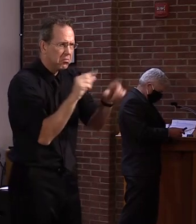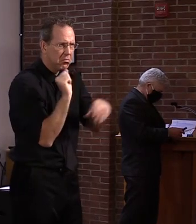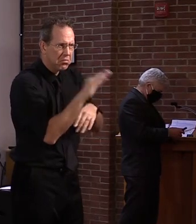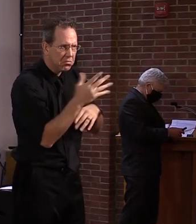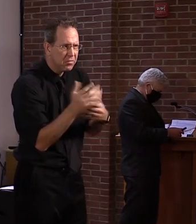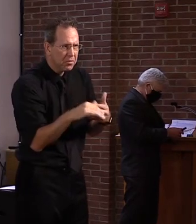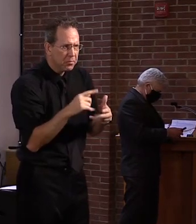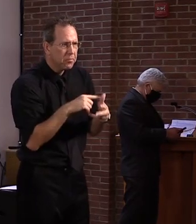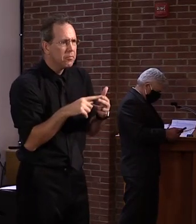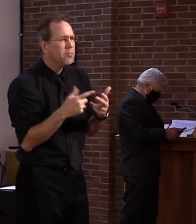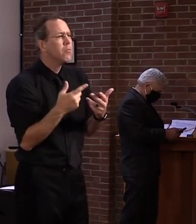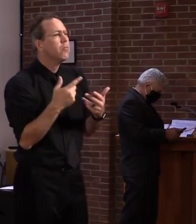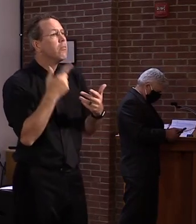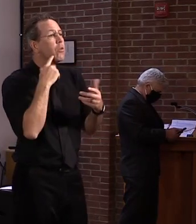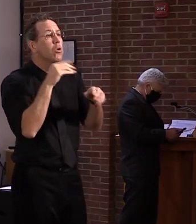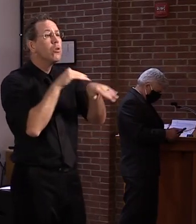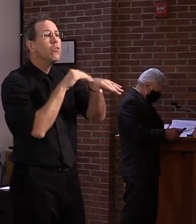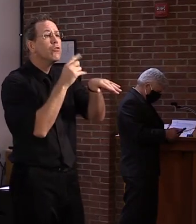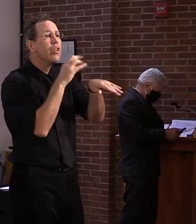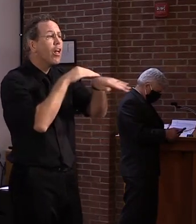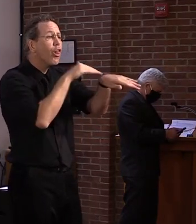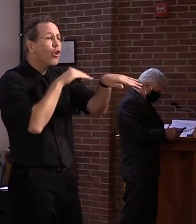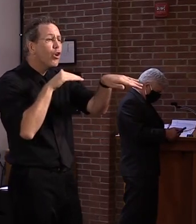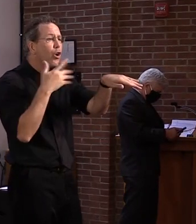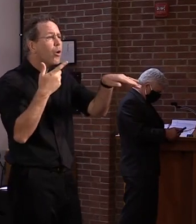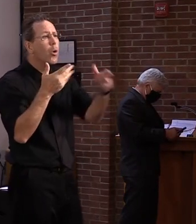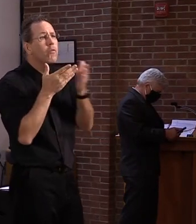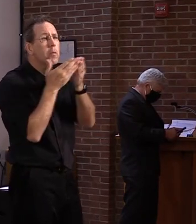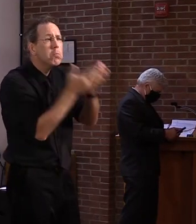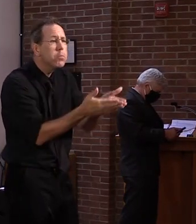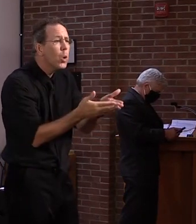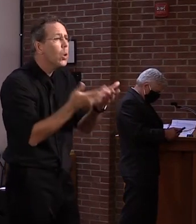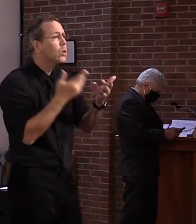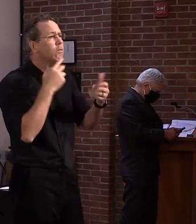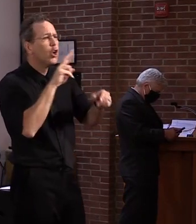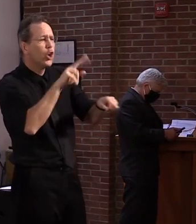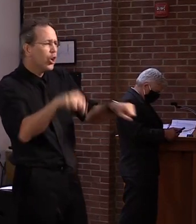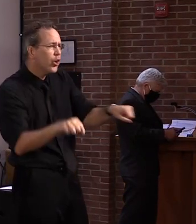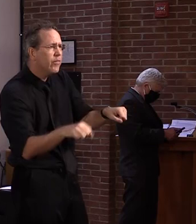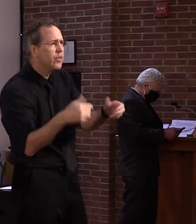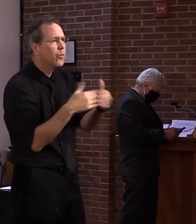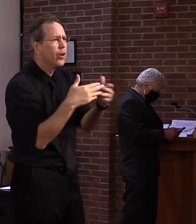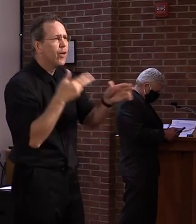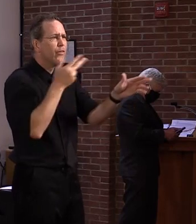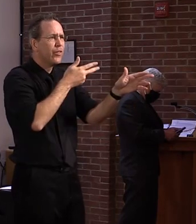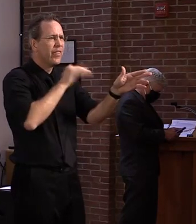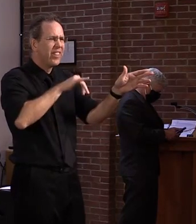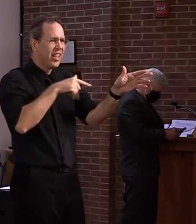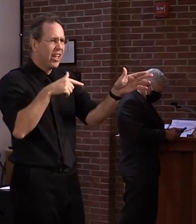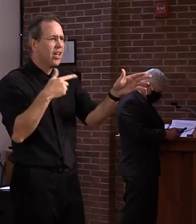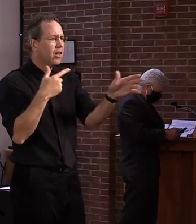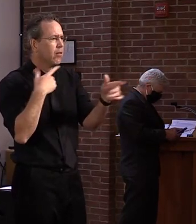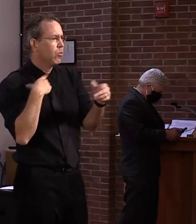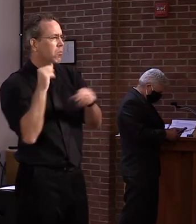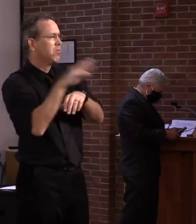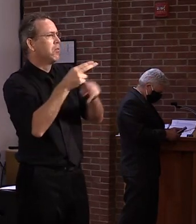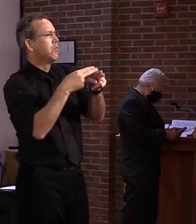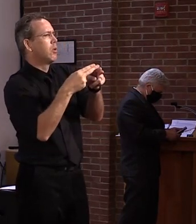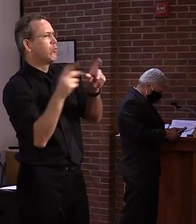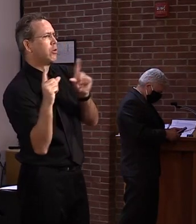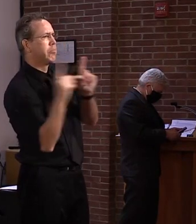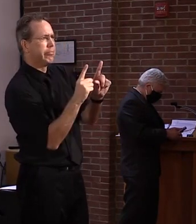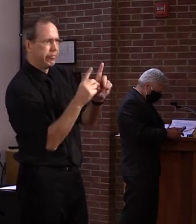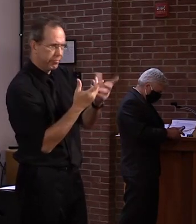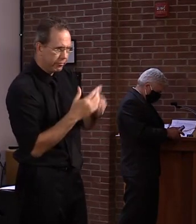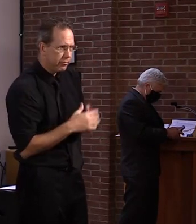that boat during the rest of the time, you know, the rest of the season while we still can enjoy it. And then we will process their,